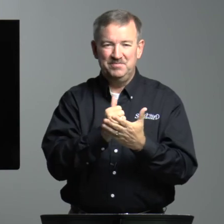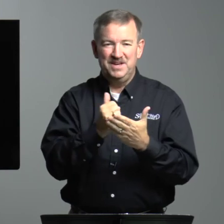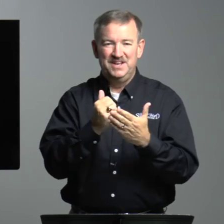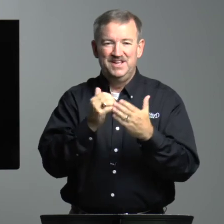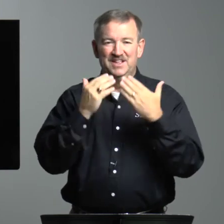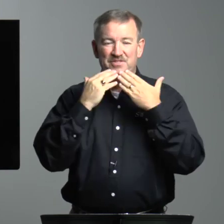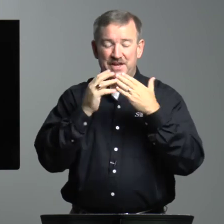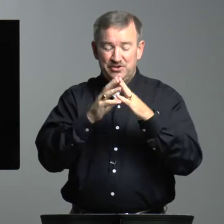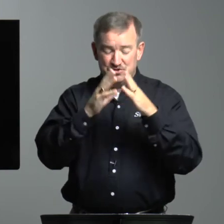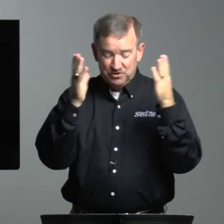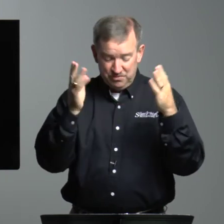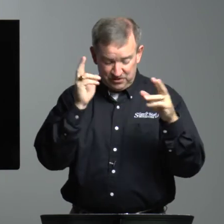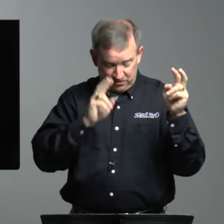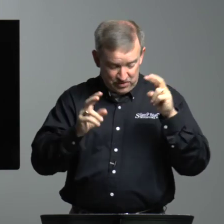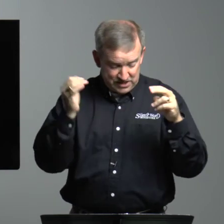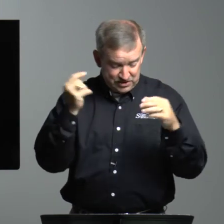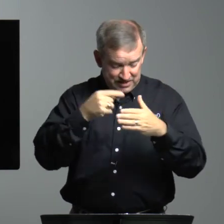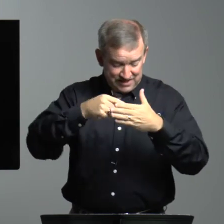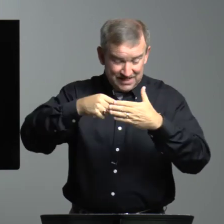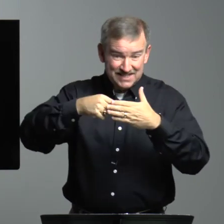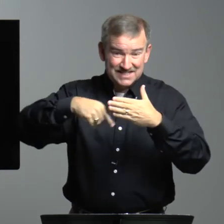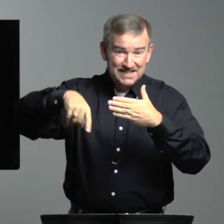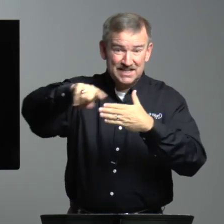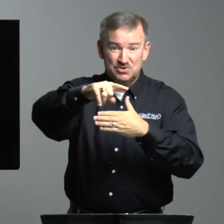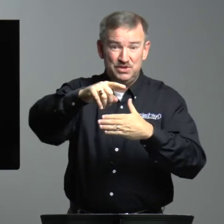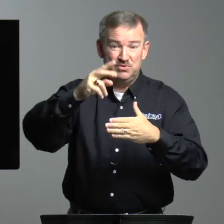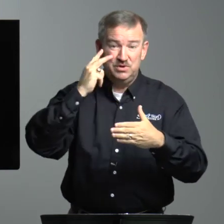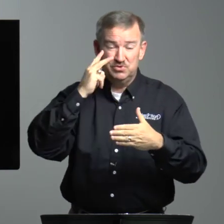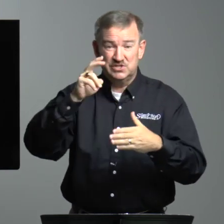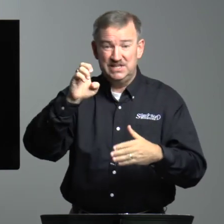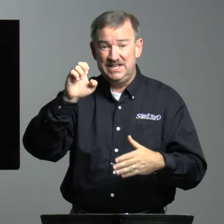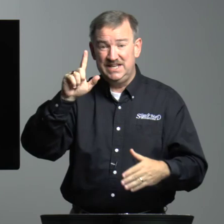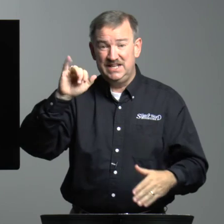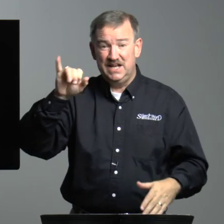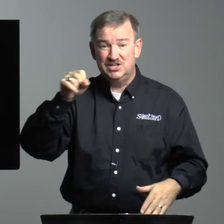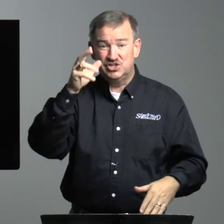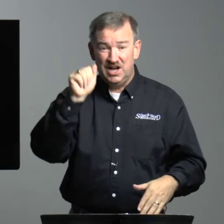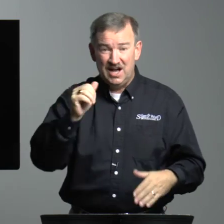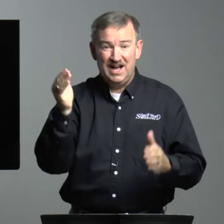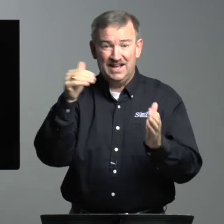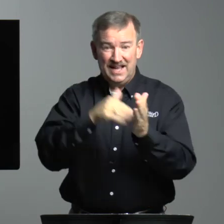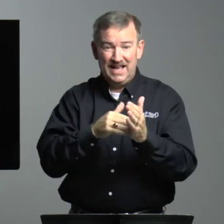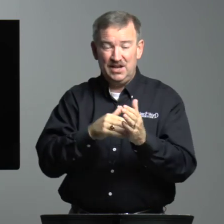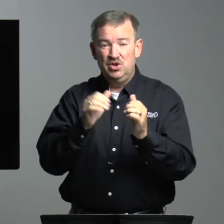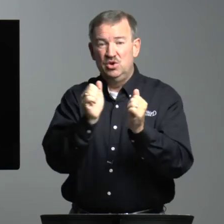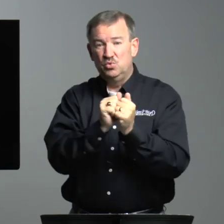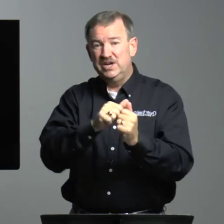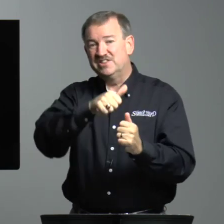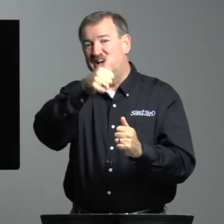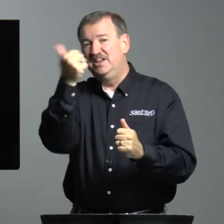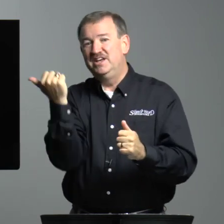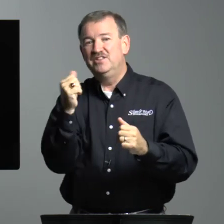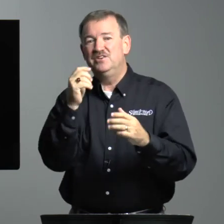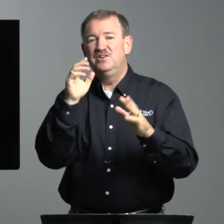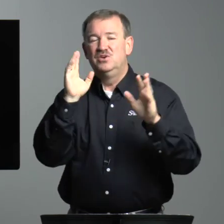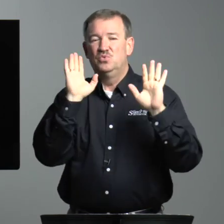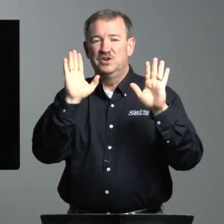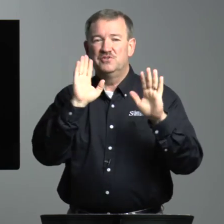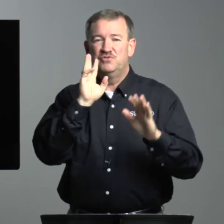Amen. Thank you so much for watching. This next week we will see Elisha again with another wonderful